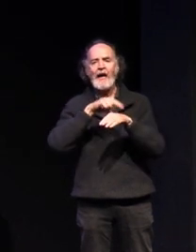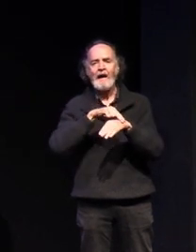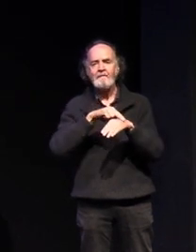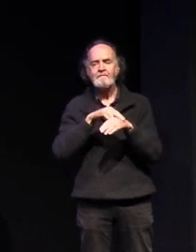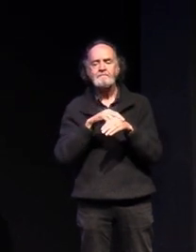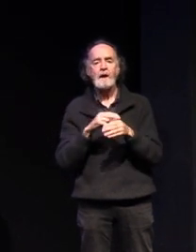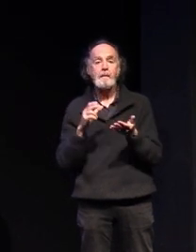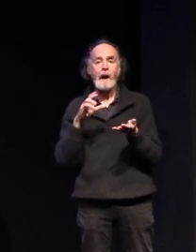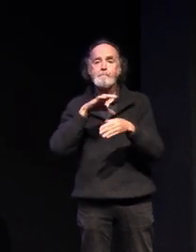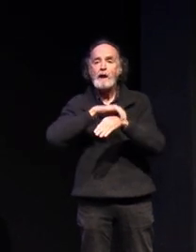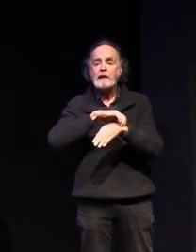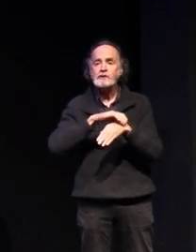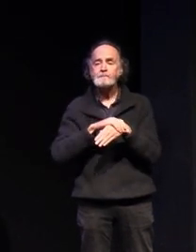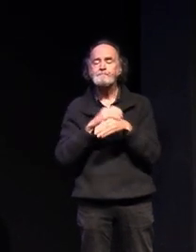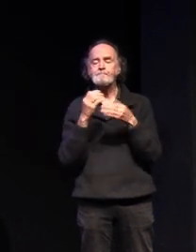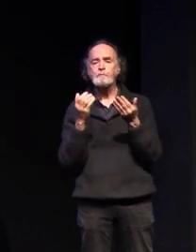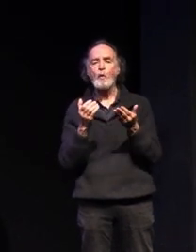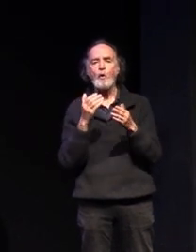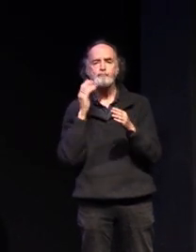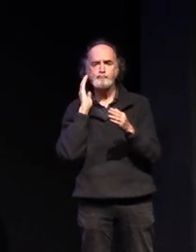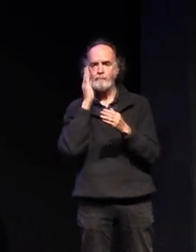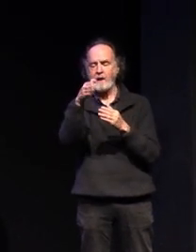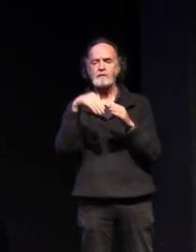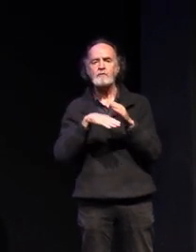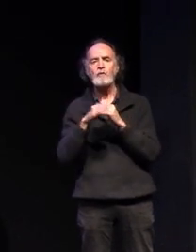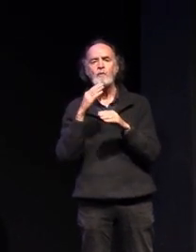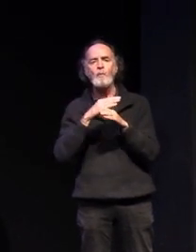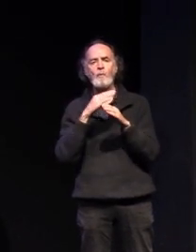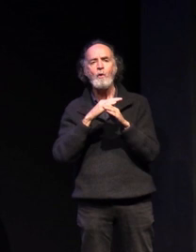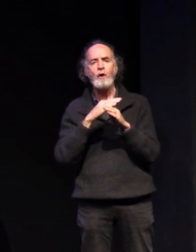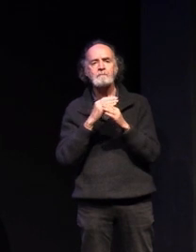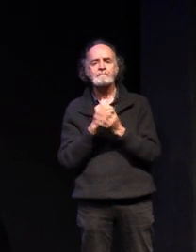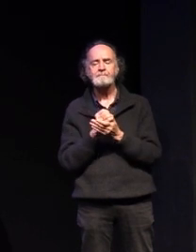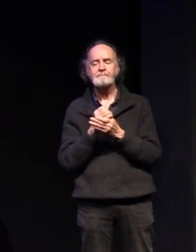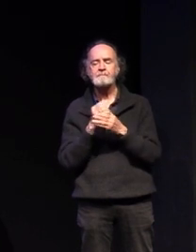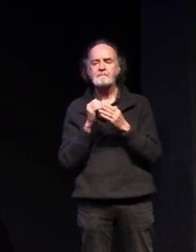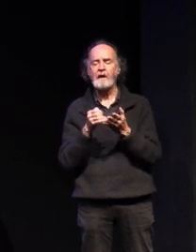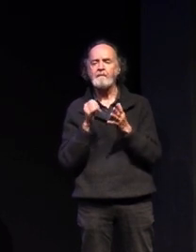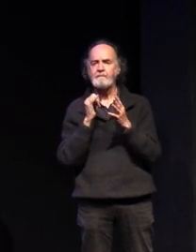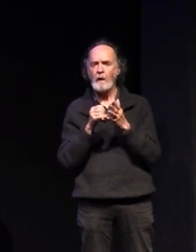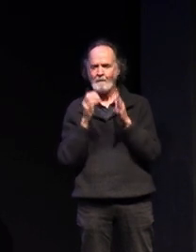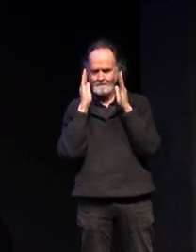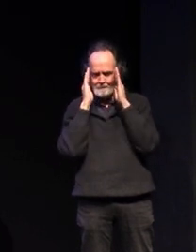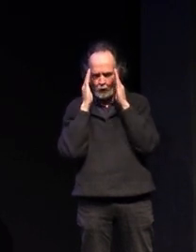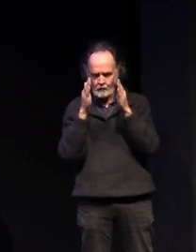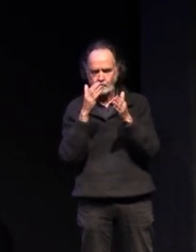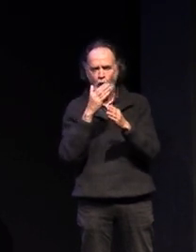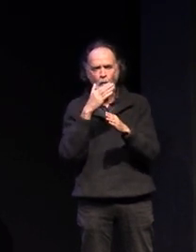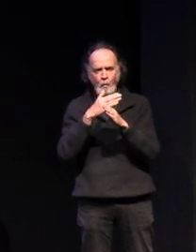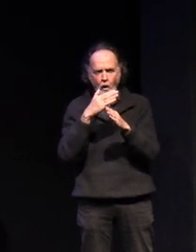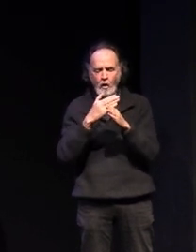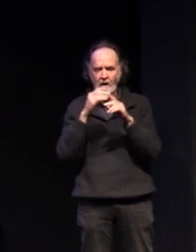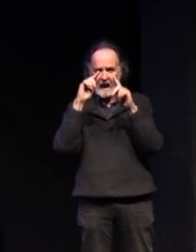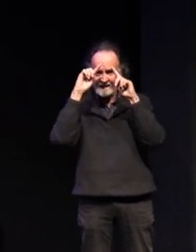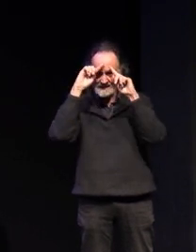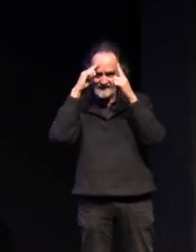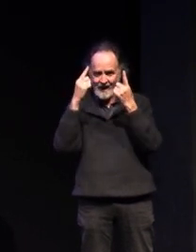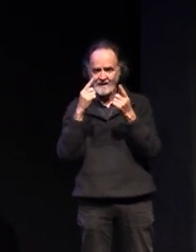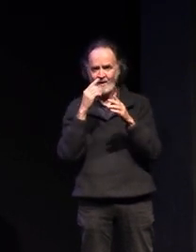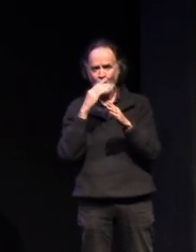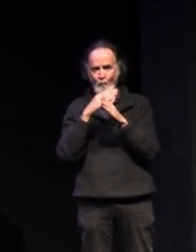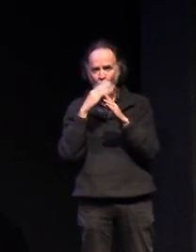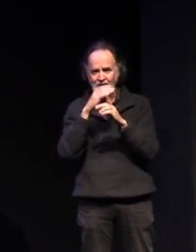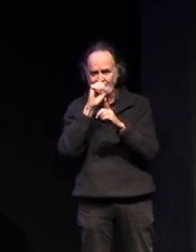or moving directly into the workforce so there's a critical focus on the workplace understanding the australian workplace